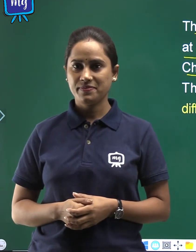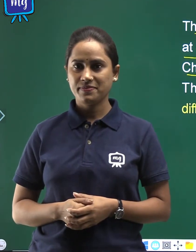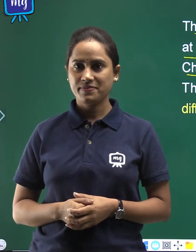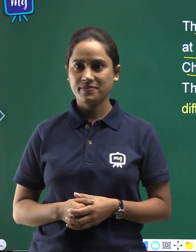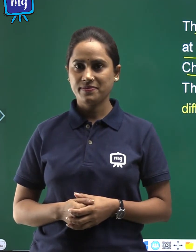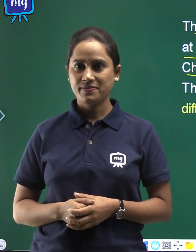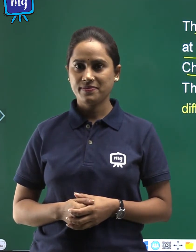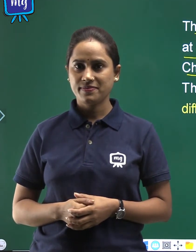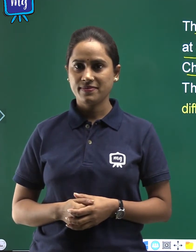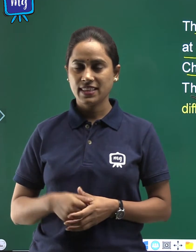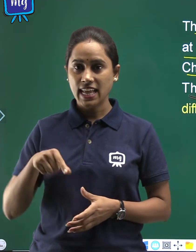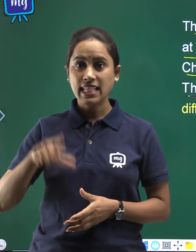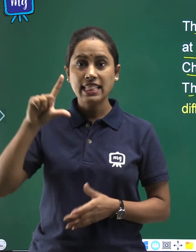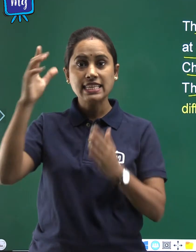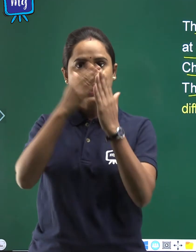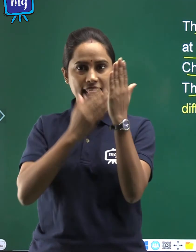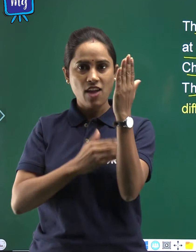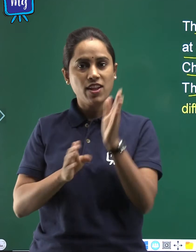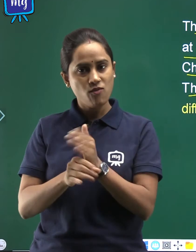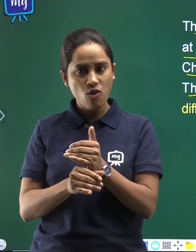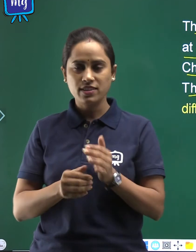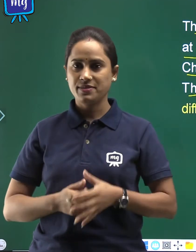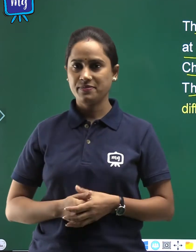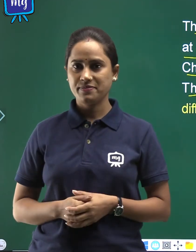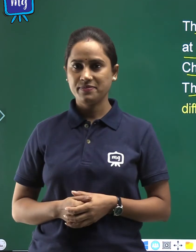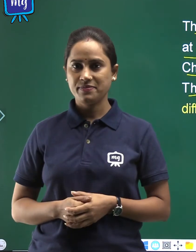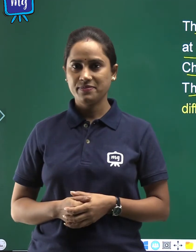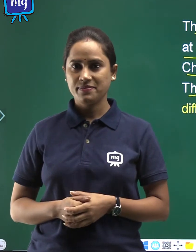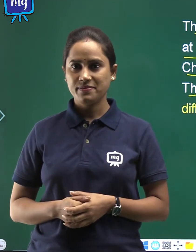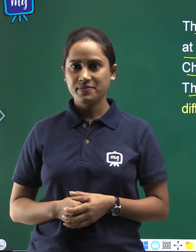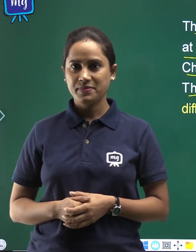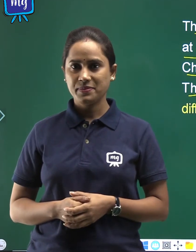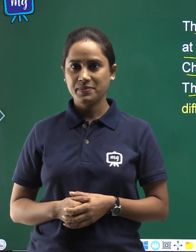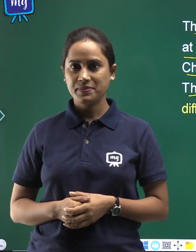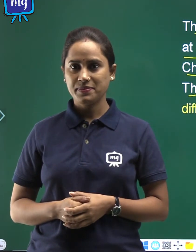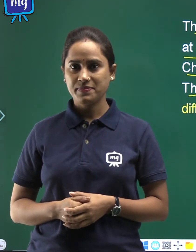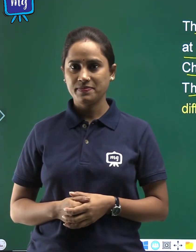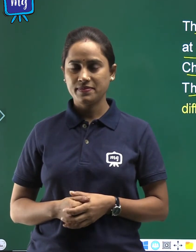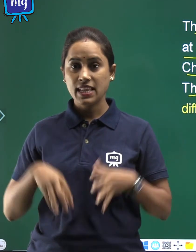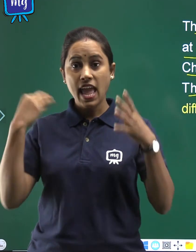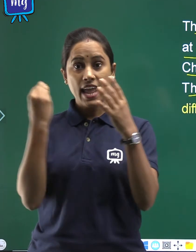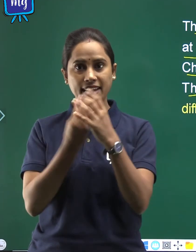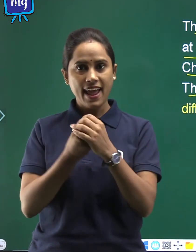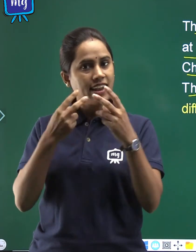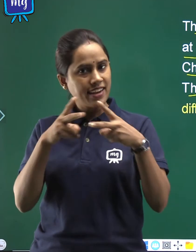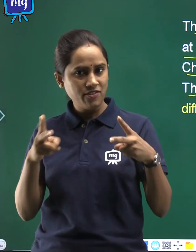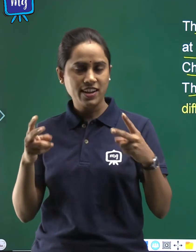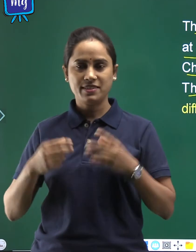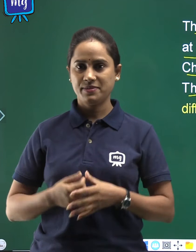This level was entirely different.